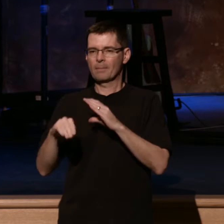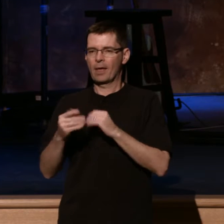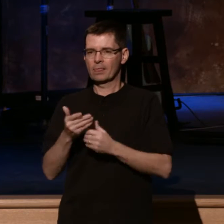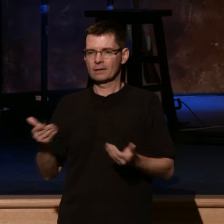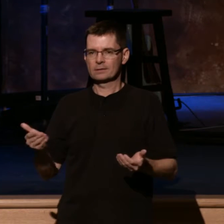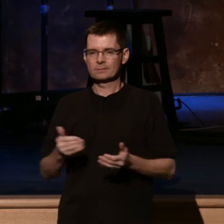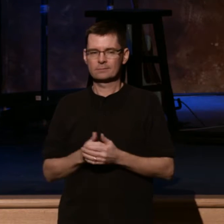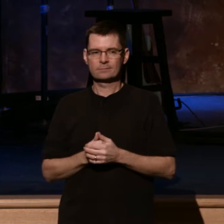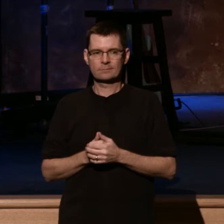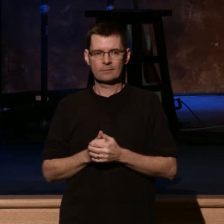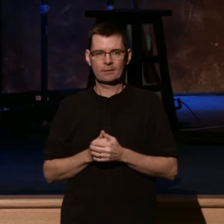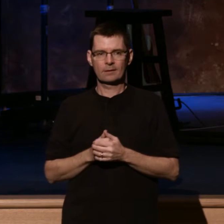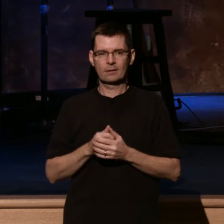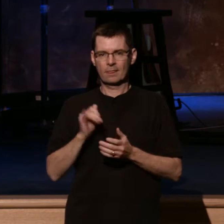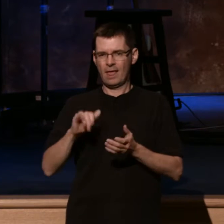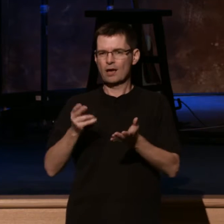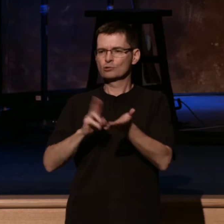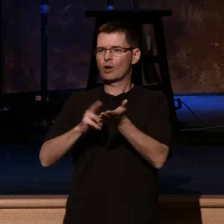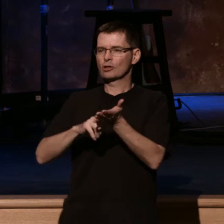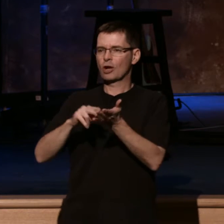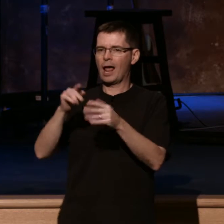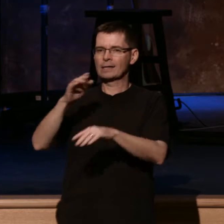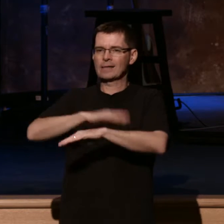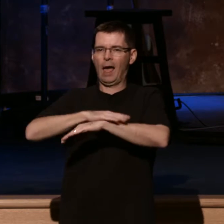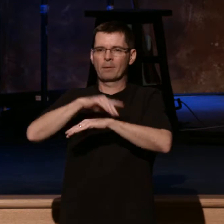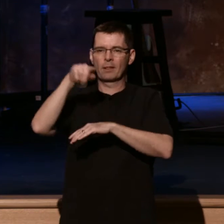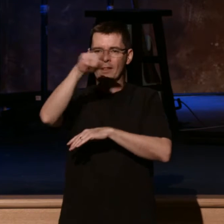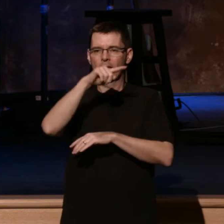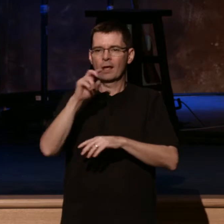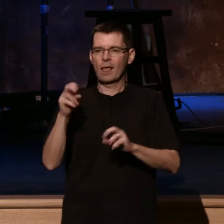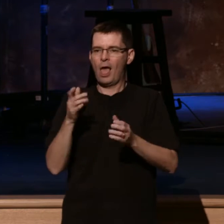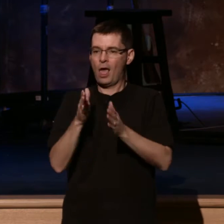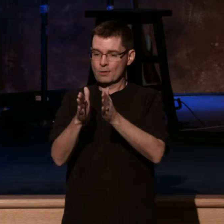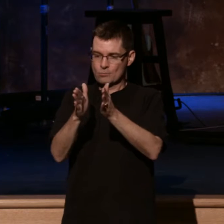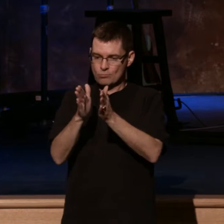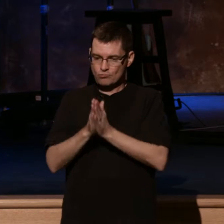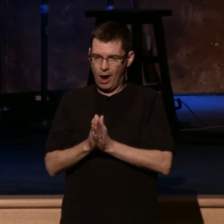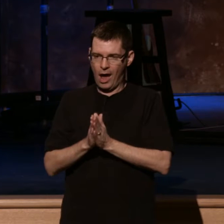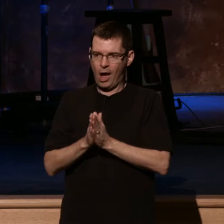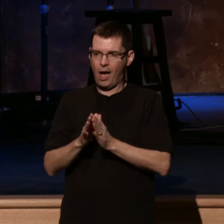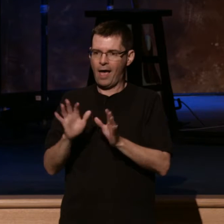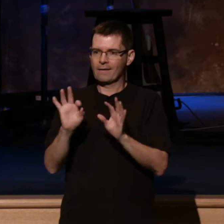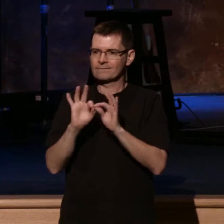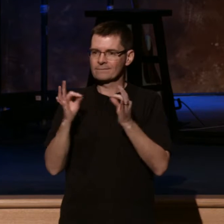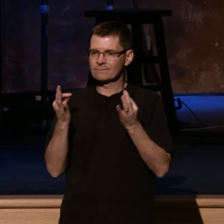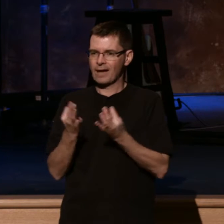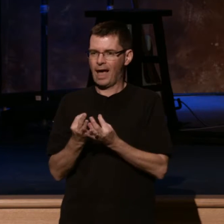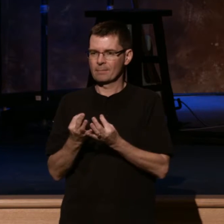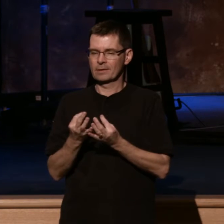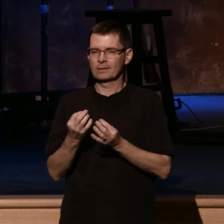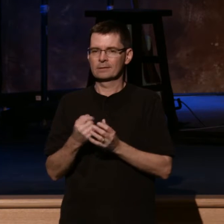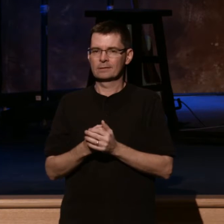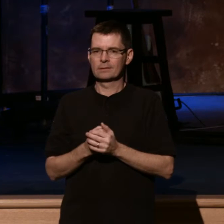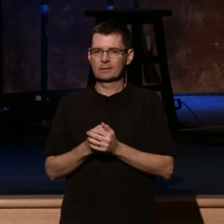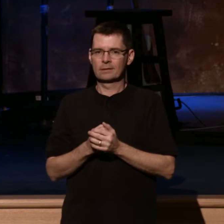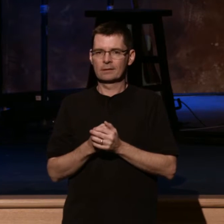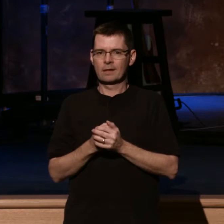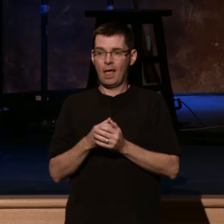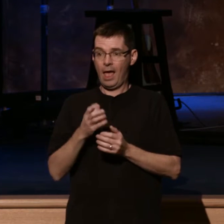at the registration table. We'd glad to share with you. It is called Prayer of the Family Connection. And I think it's a great takeaway. As you leave here and desire